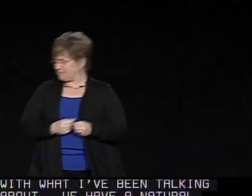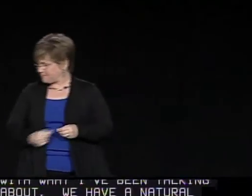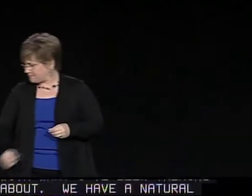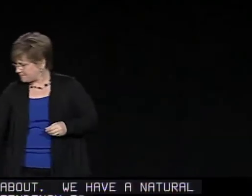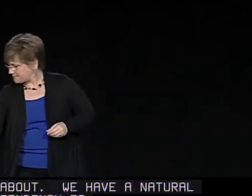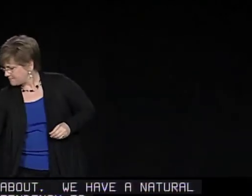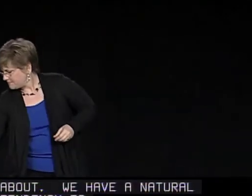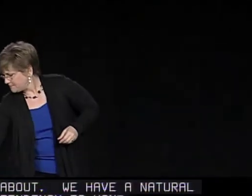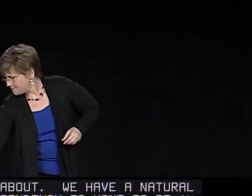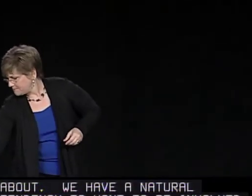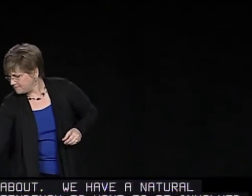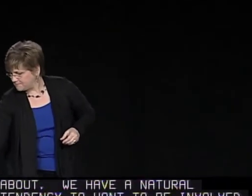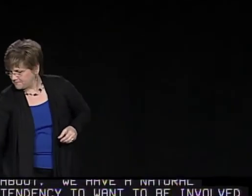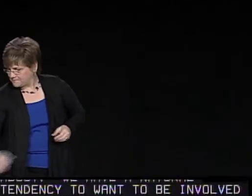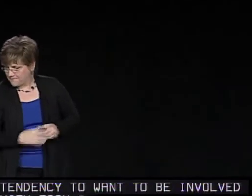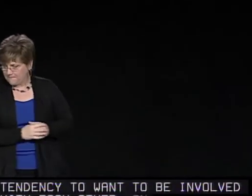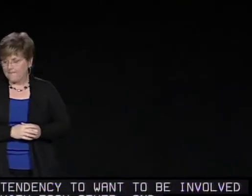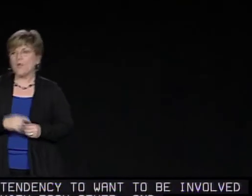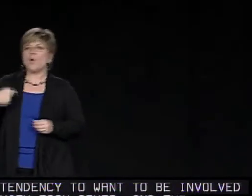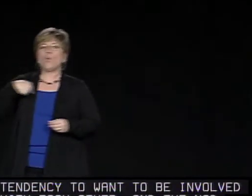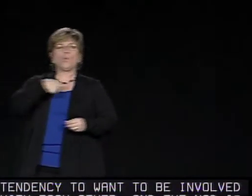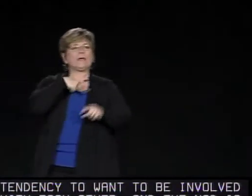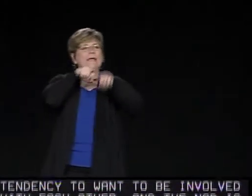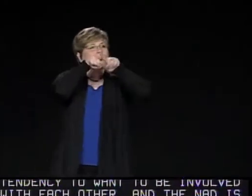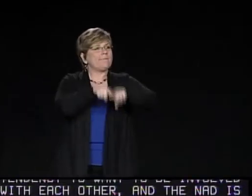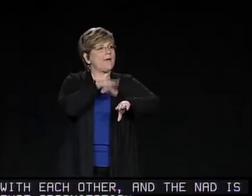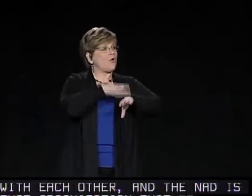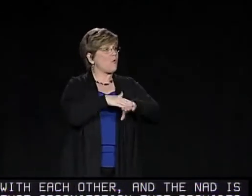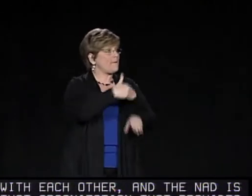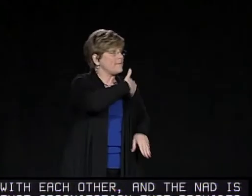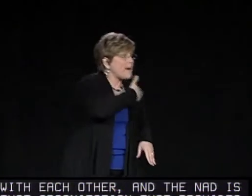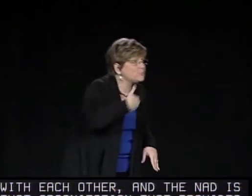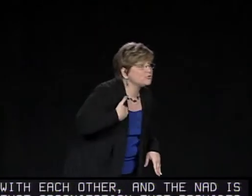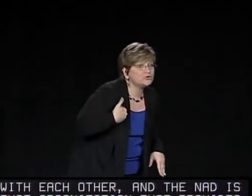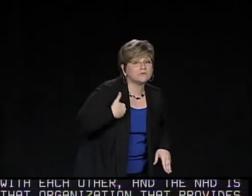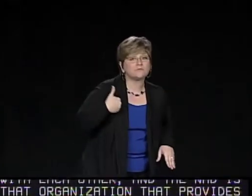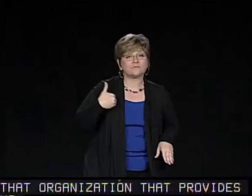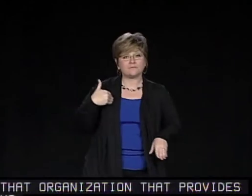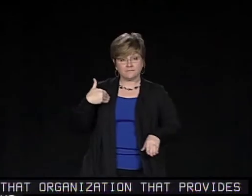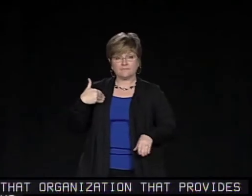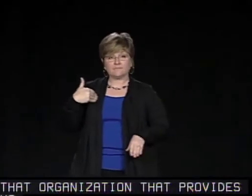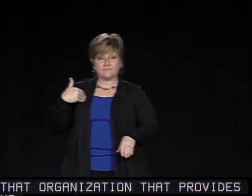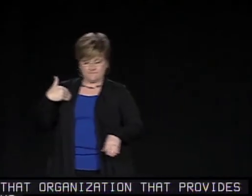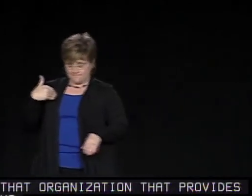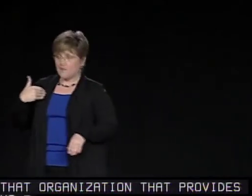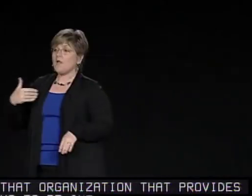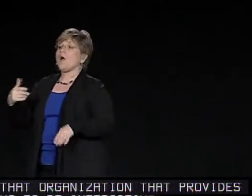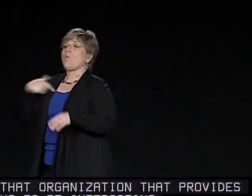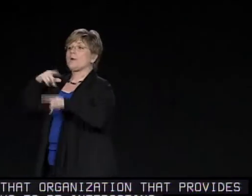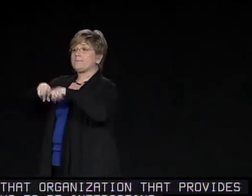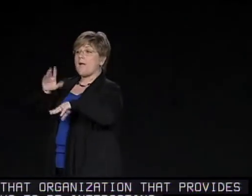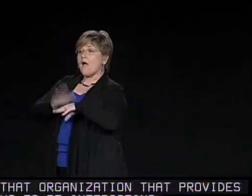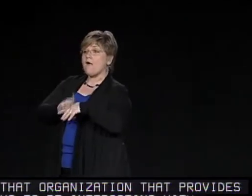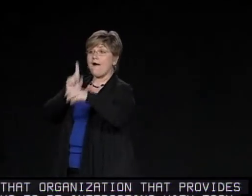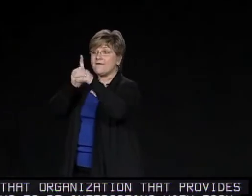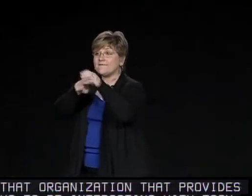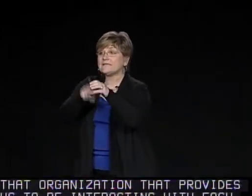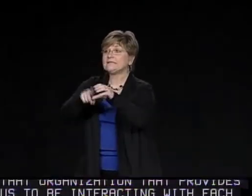that organization that provides us to be interacting with each other. As